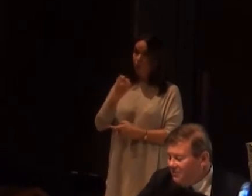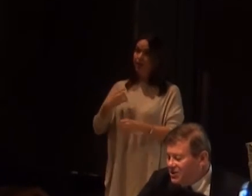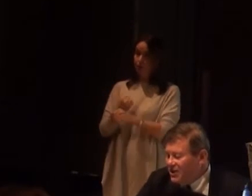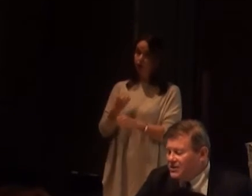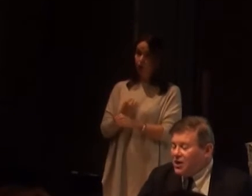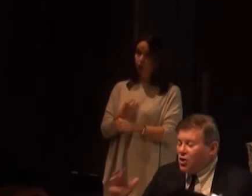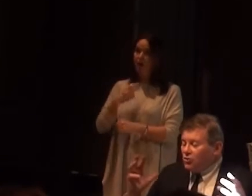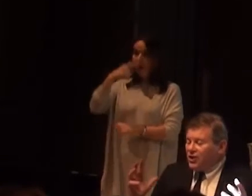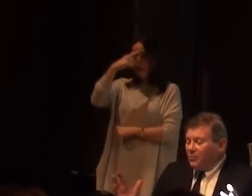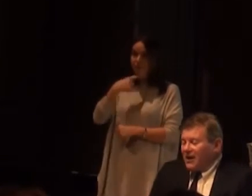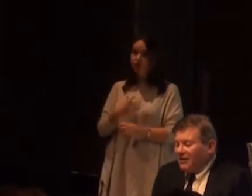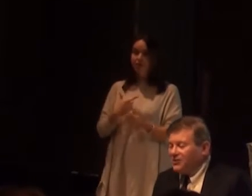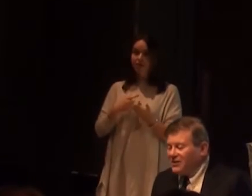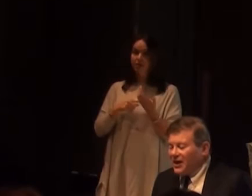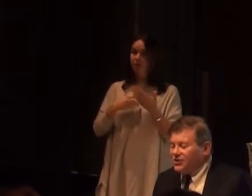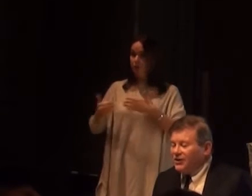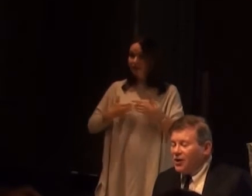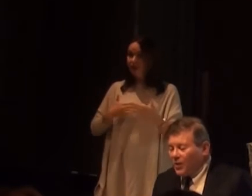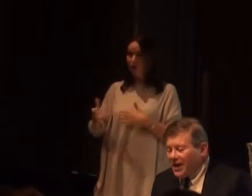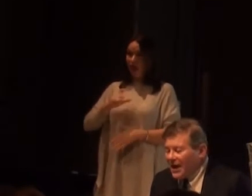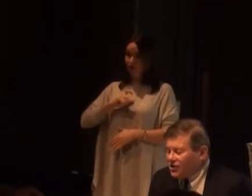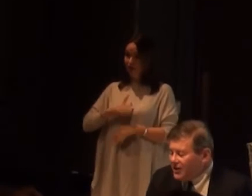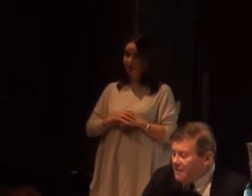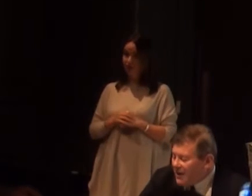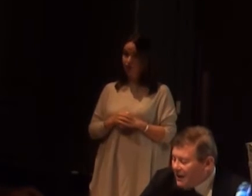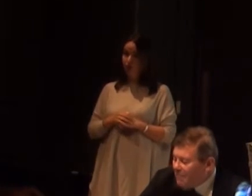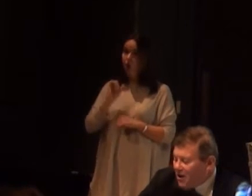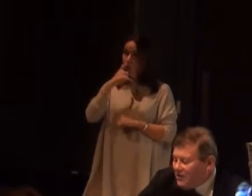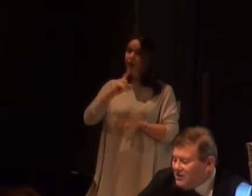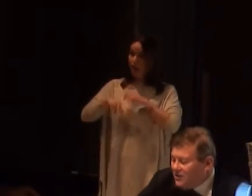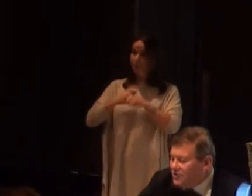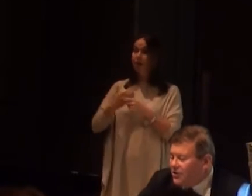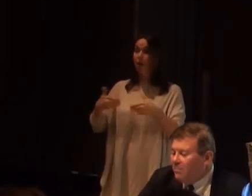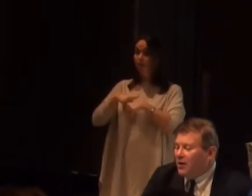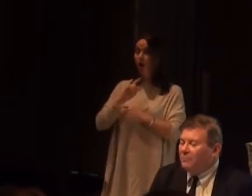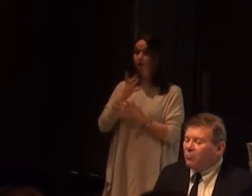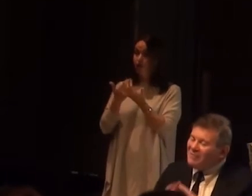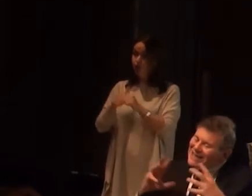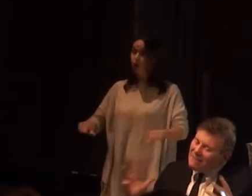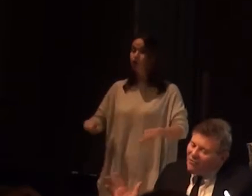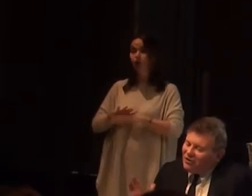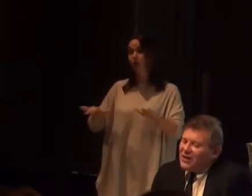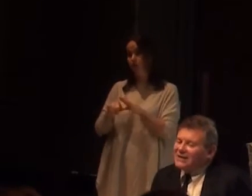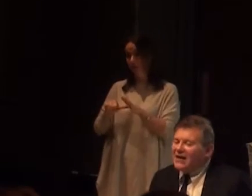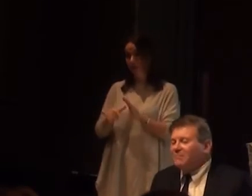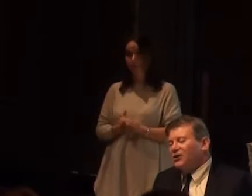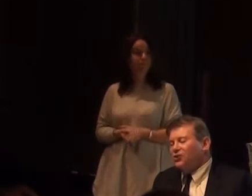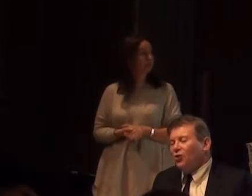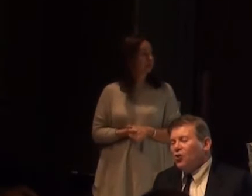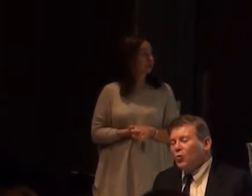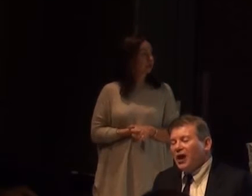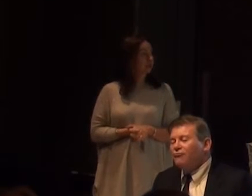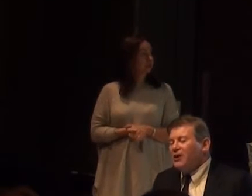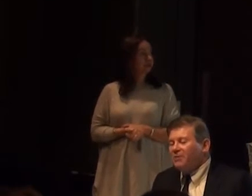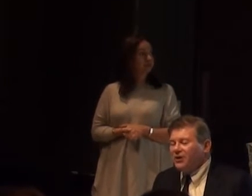who deal with images, who deal with characterisation, we can actually become part of the solution, not part of the problem. And in the process, let's make